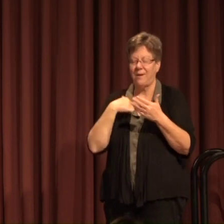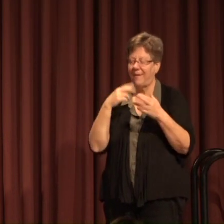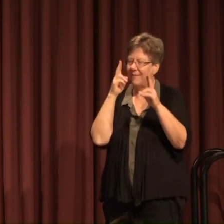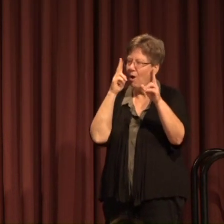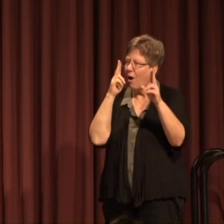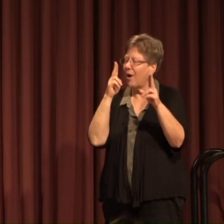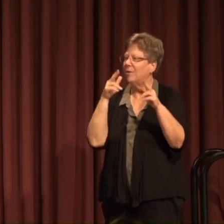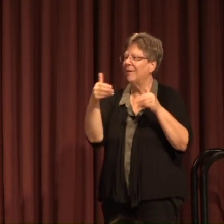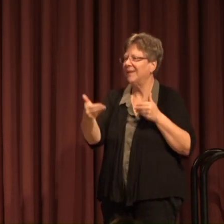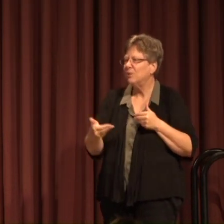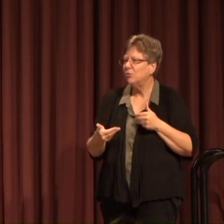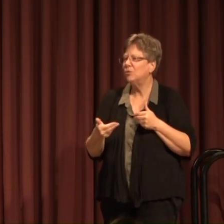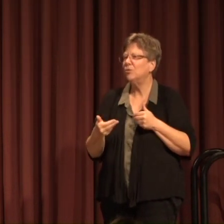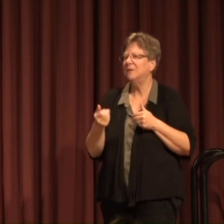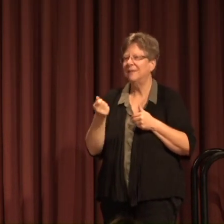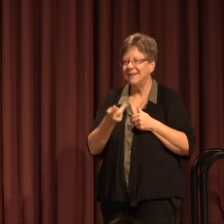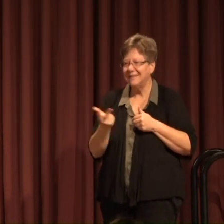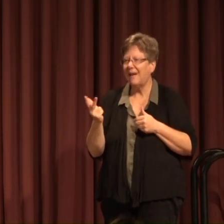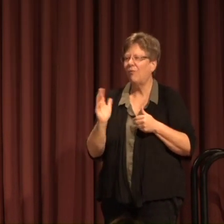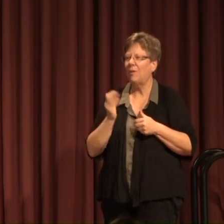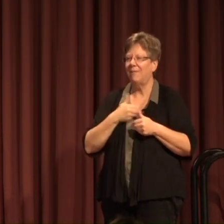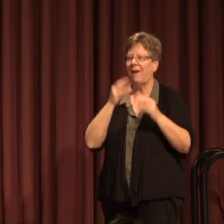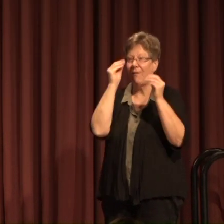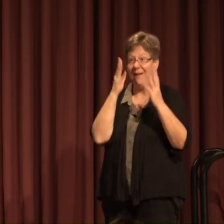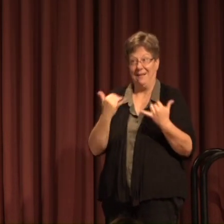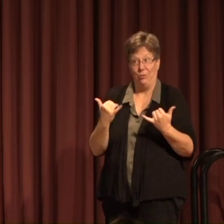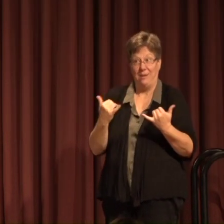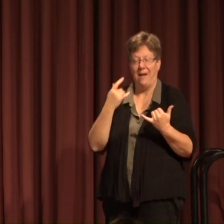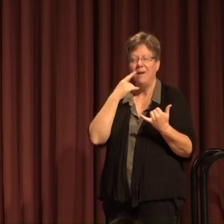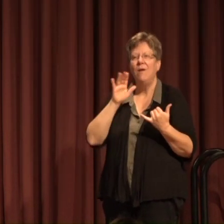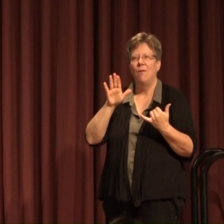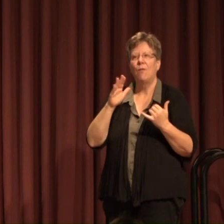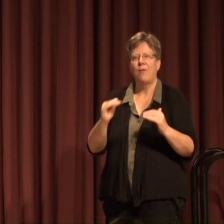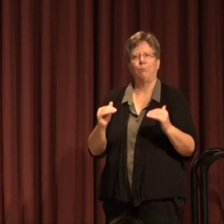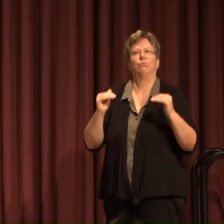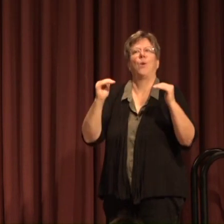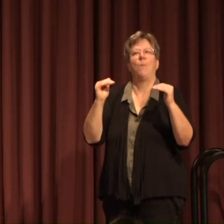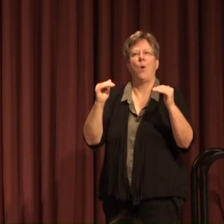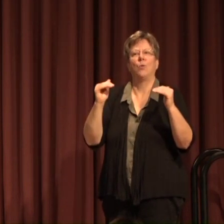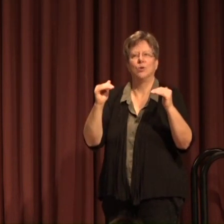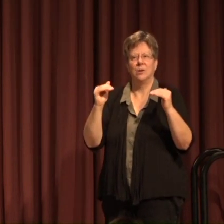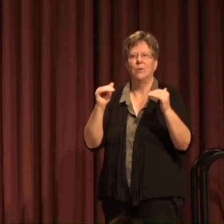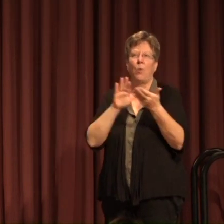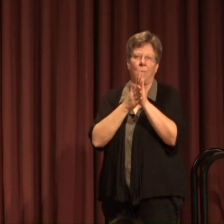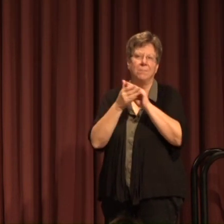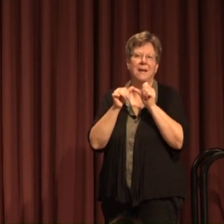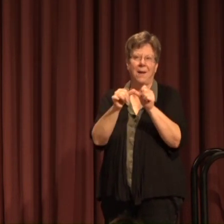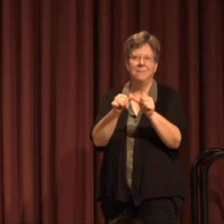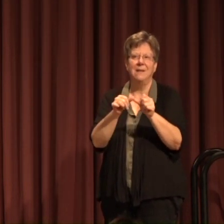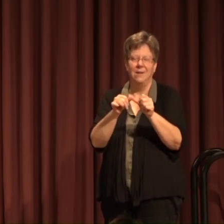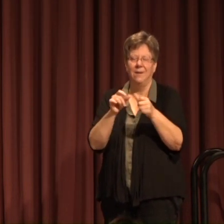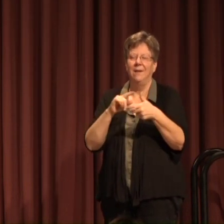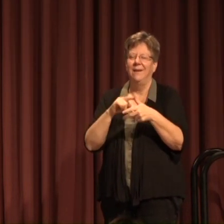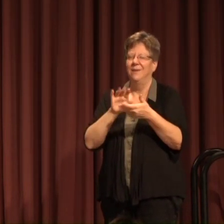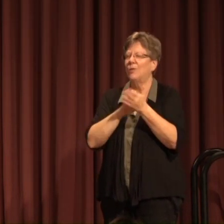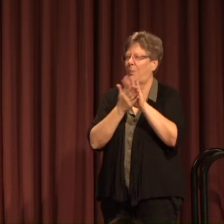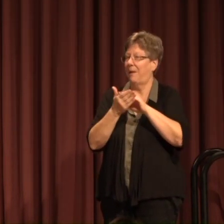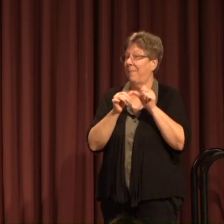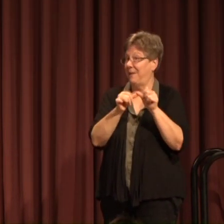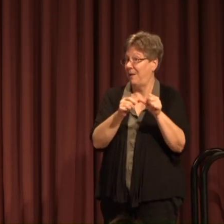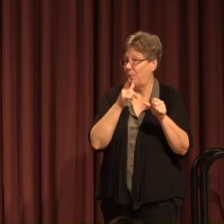honor of introducing several of our faculty today for their promotion or award of tenure I'll start with tenure